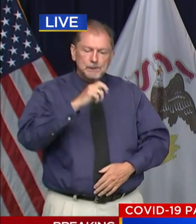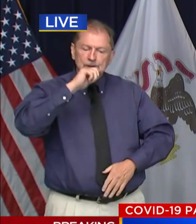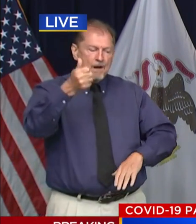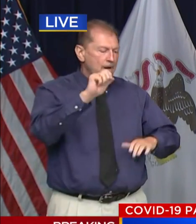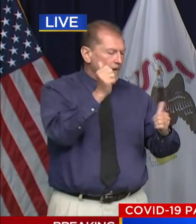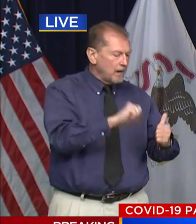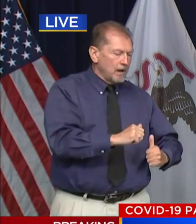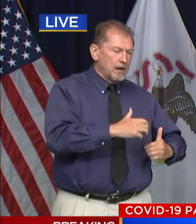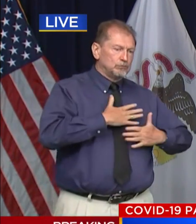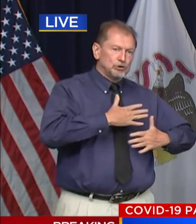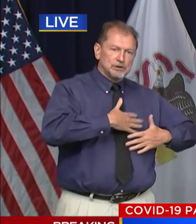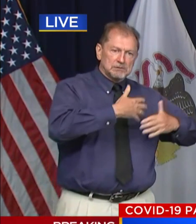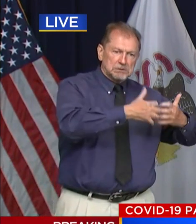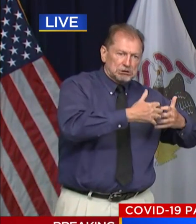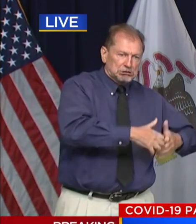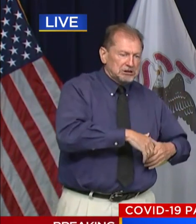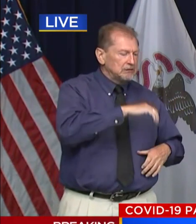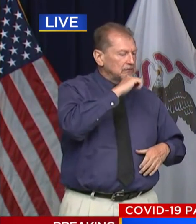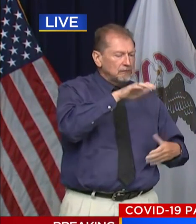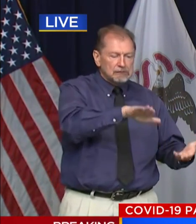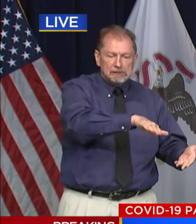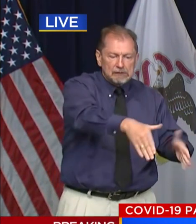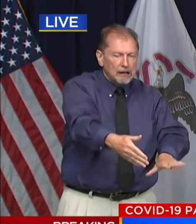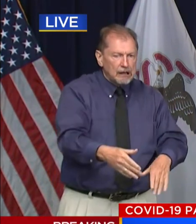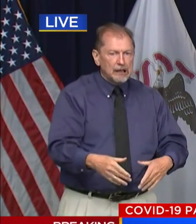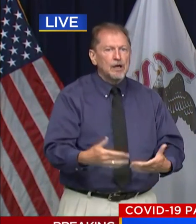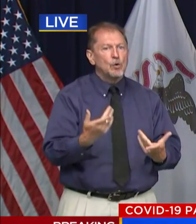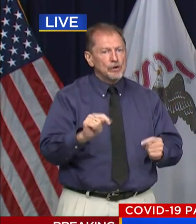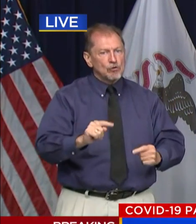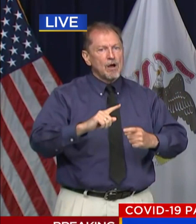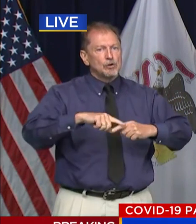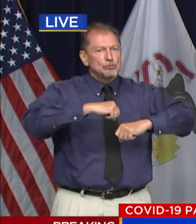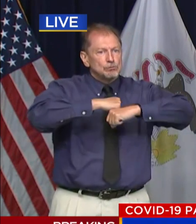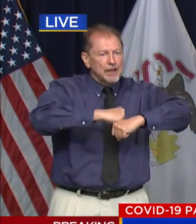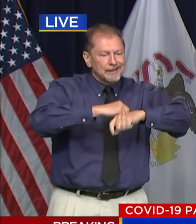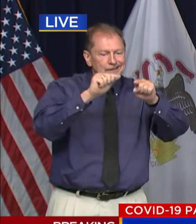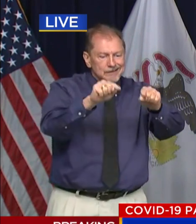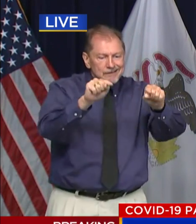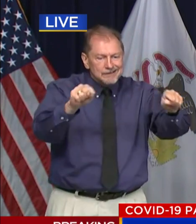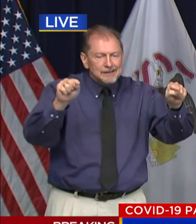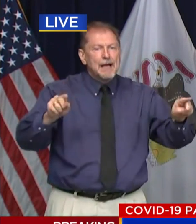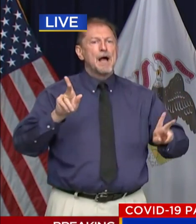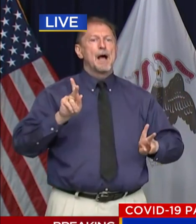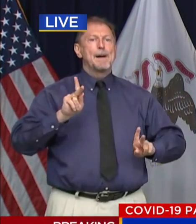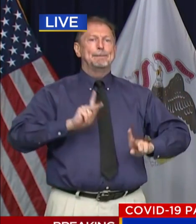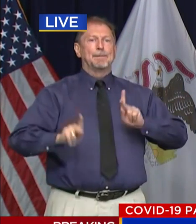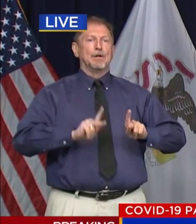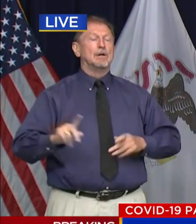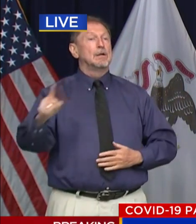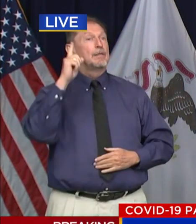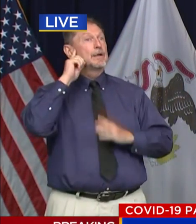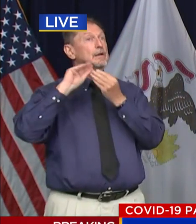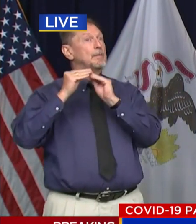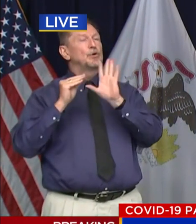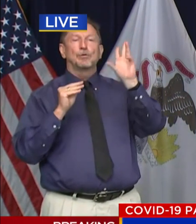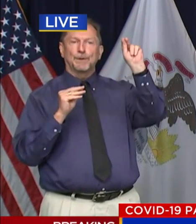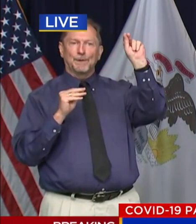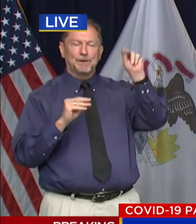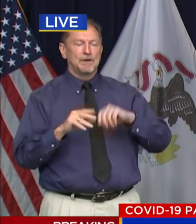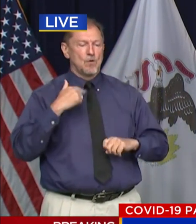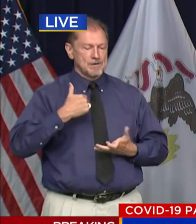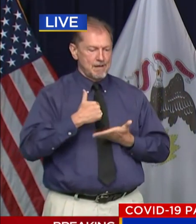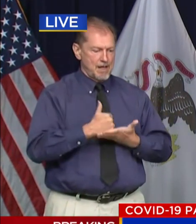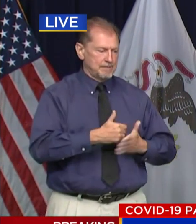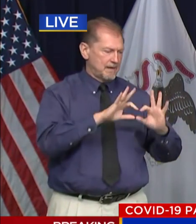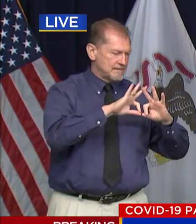even dying. Everything we do is to help protect the health of families, friends, and